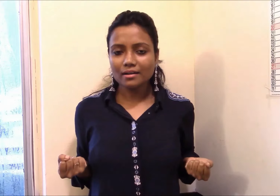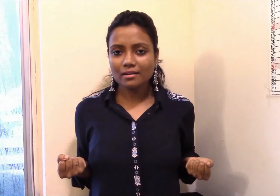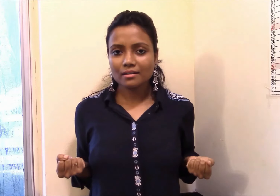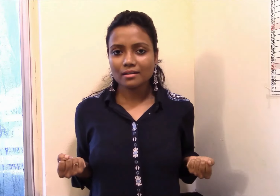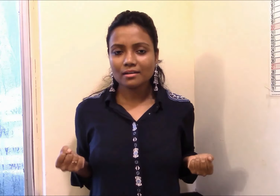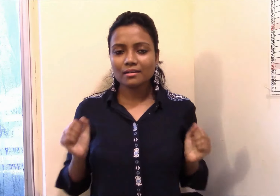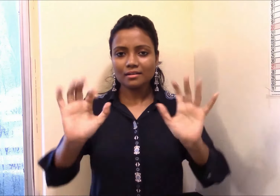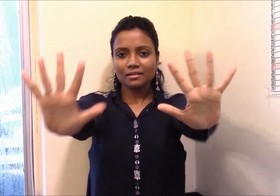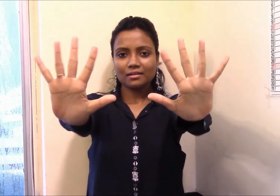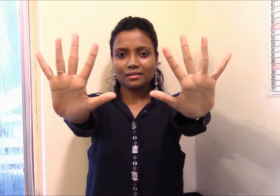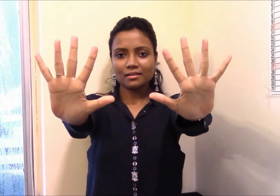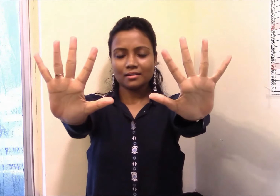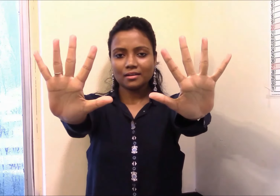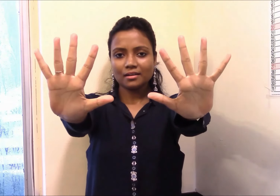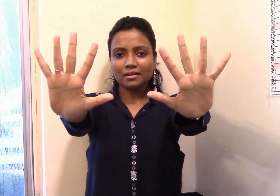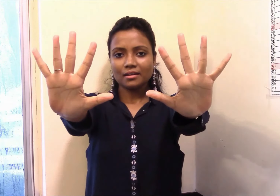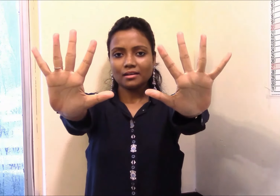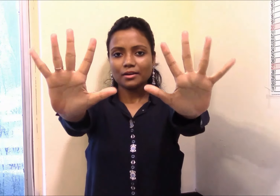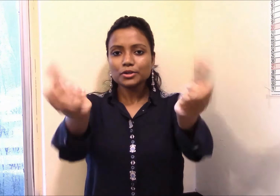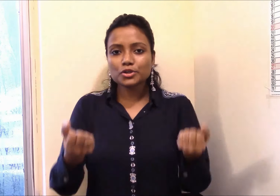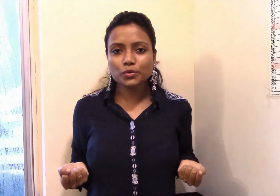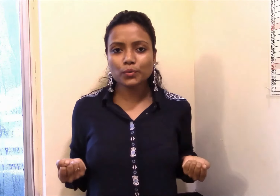two,